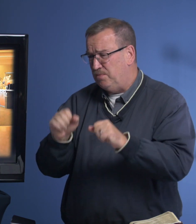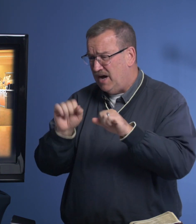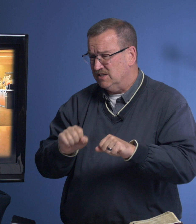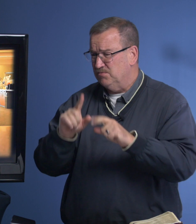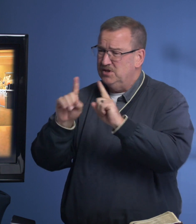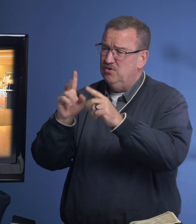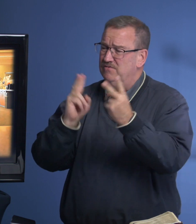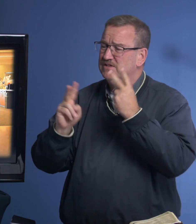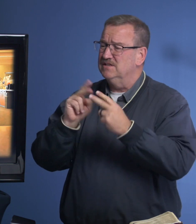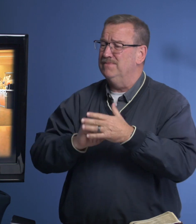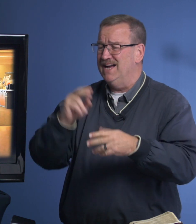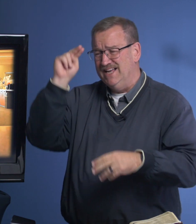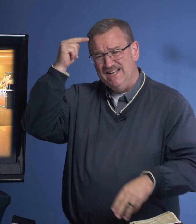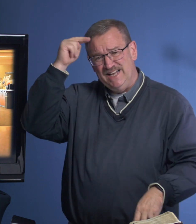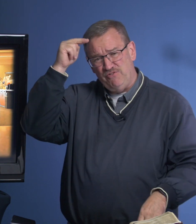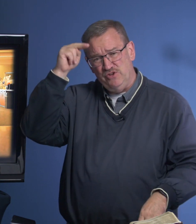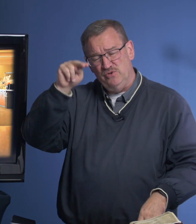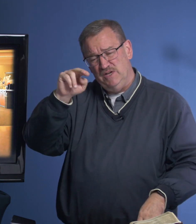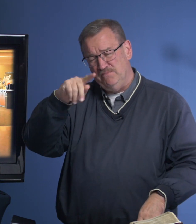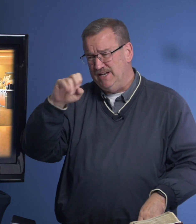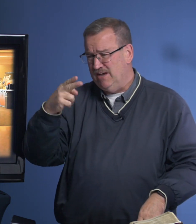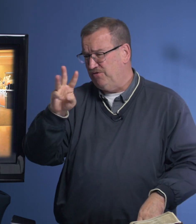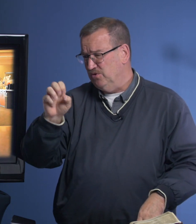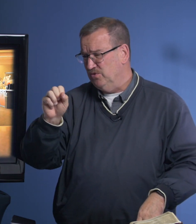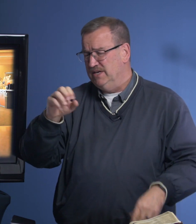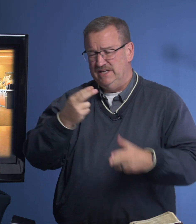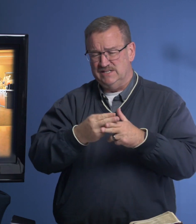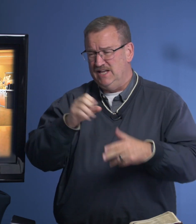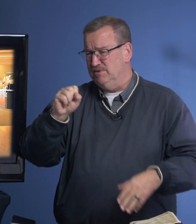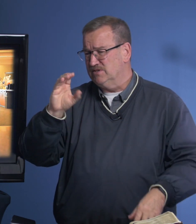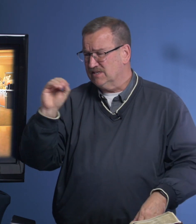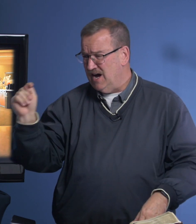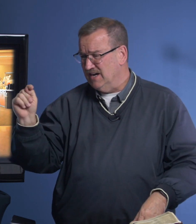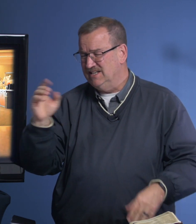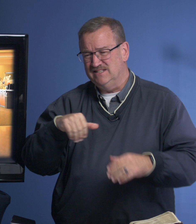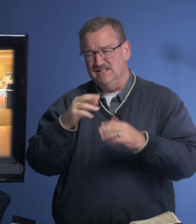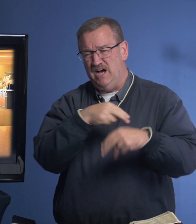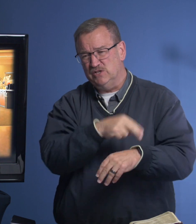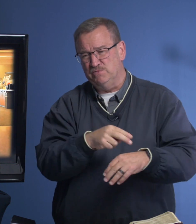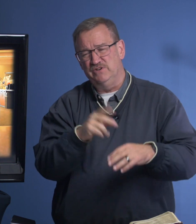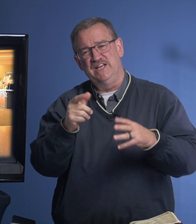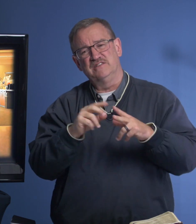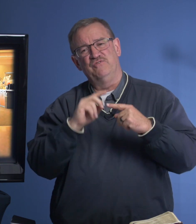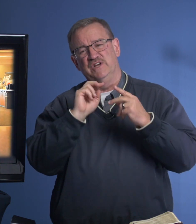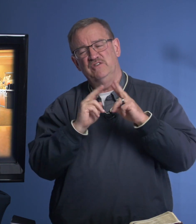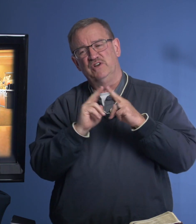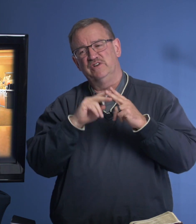possibly go and visit my nephew? My nephew, his name is Scott. He's in the hospital, and he has a very, very, very